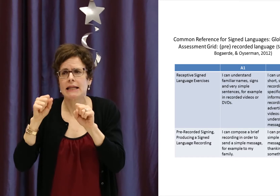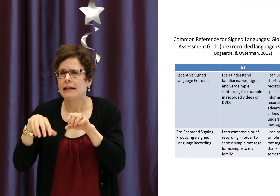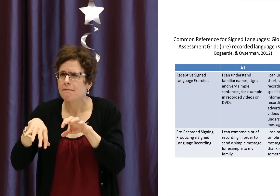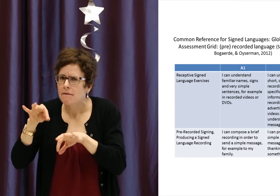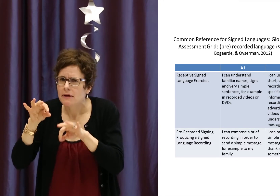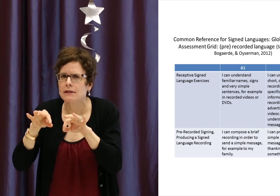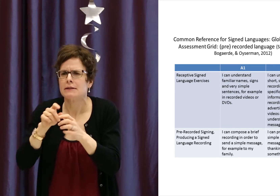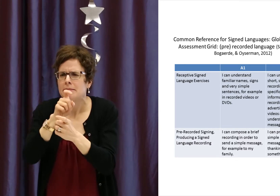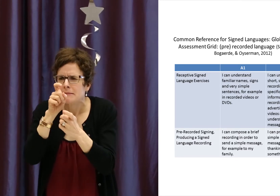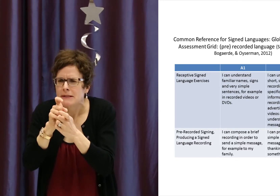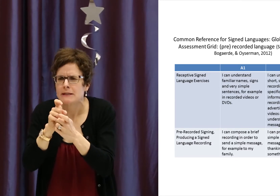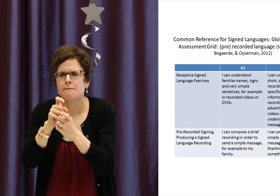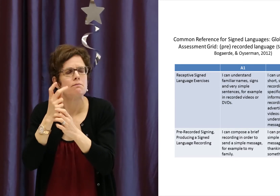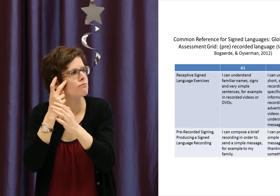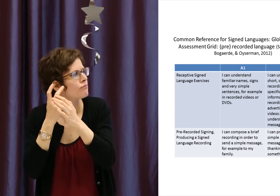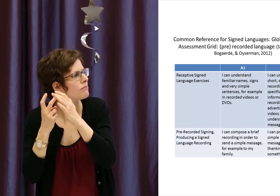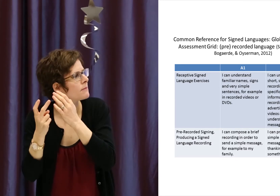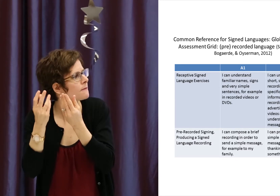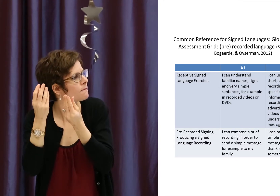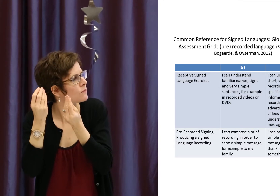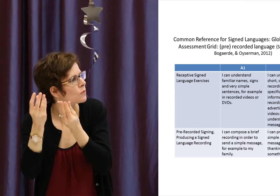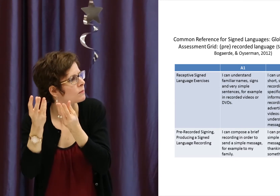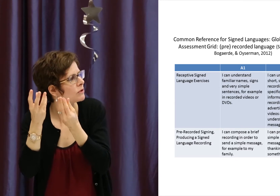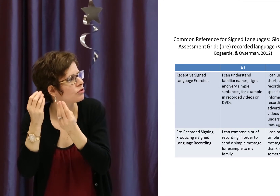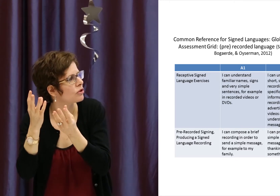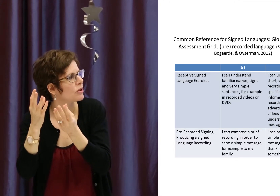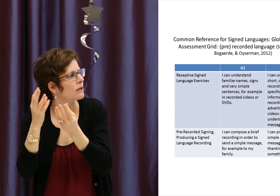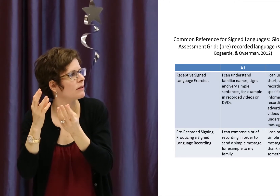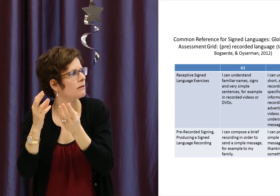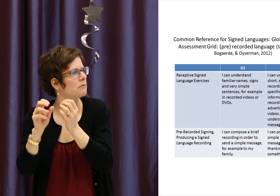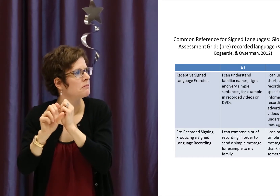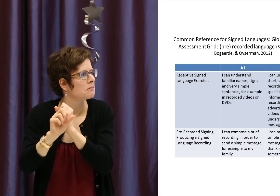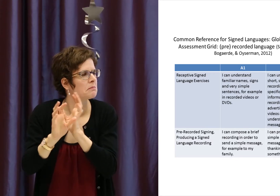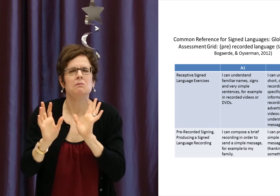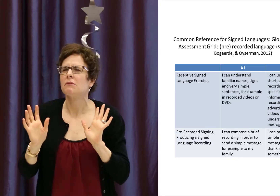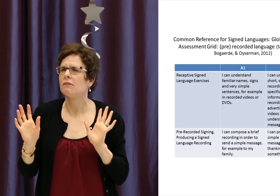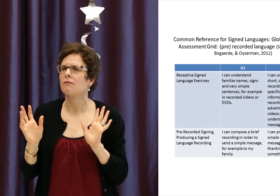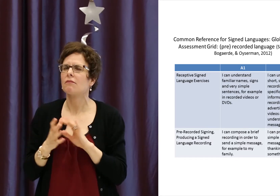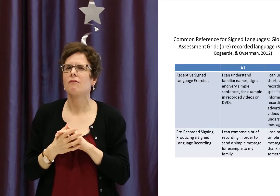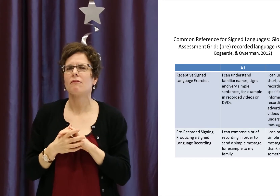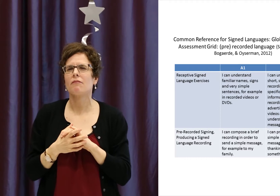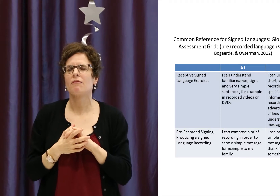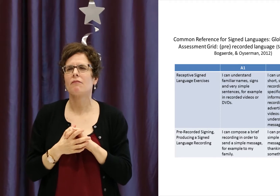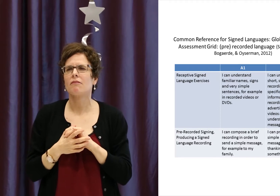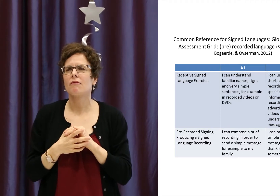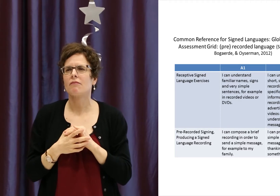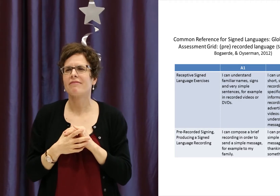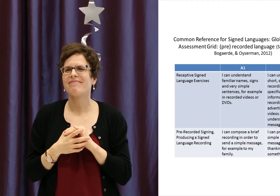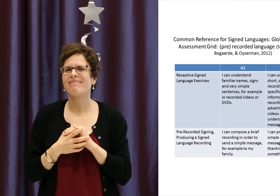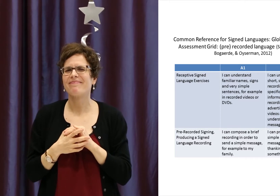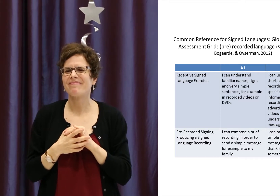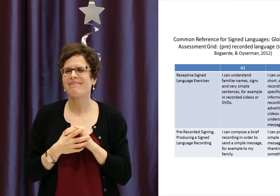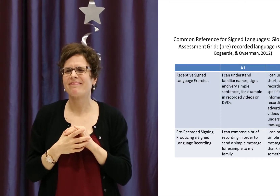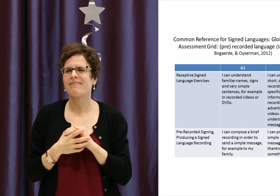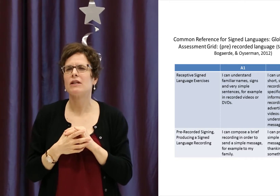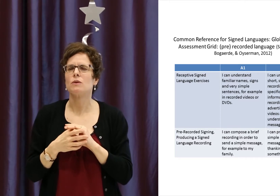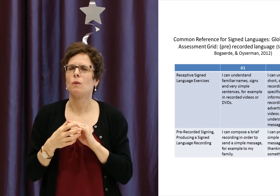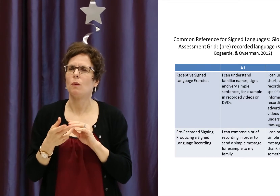short, simple recordings. I can find specific, predictable information in recordings. And so forth, such as